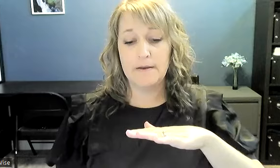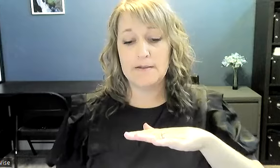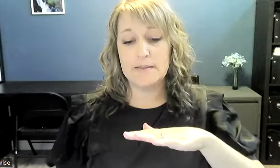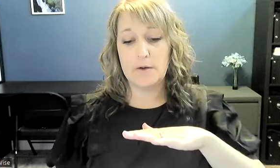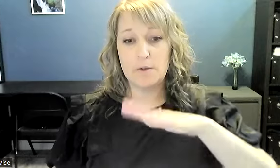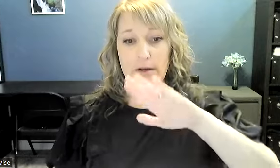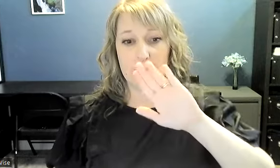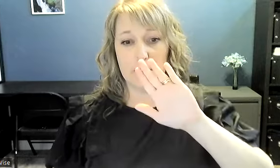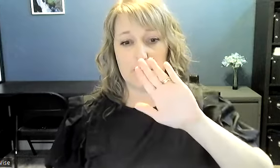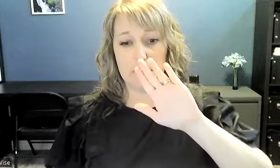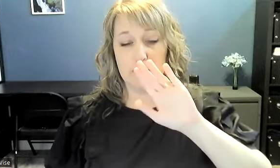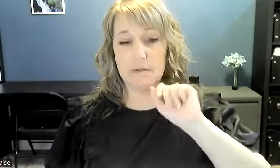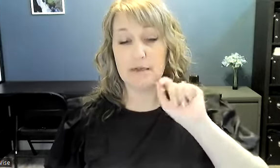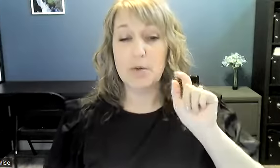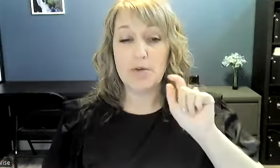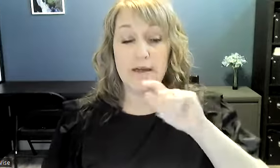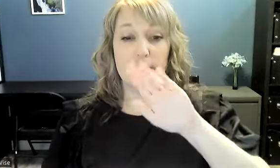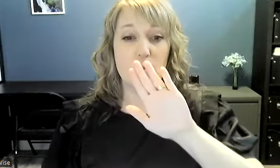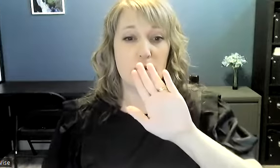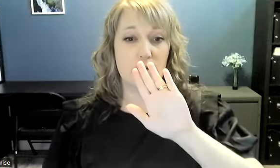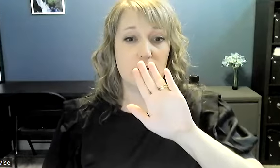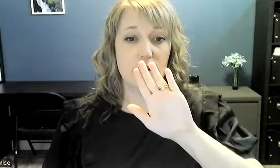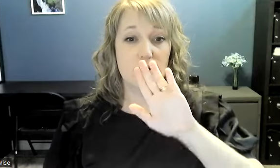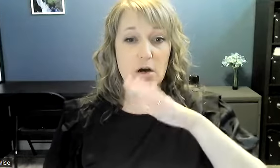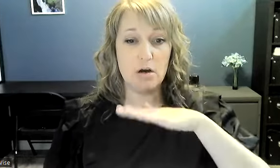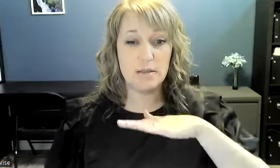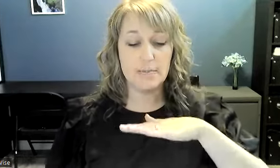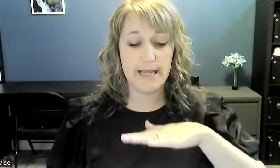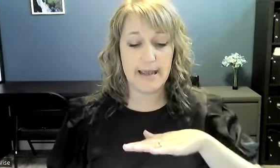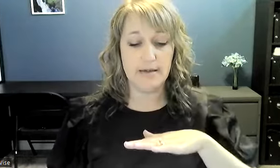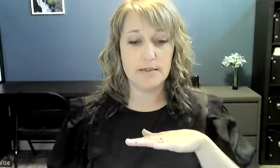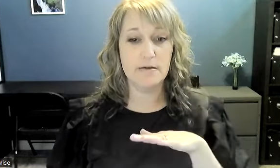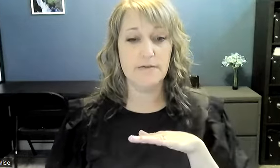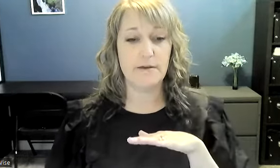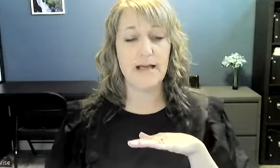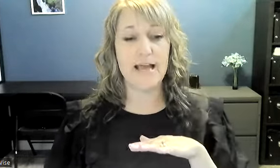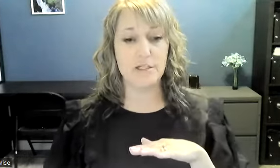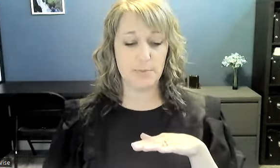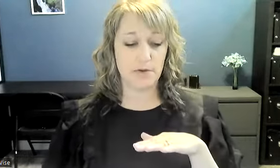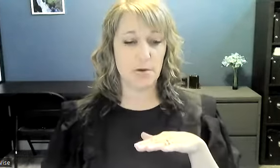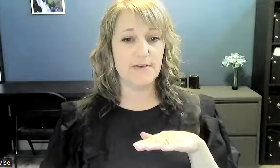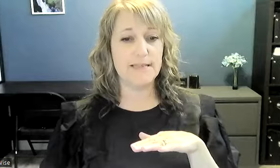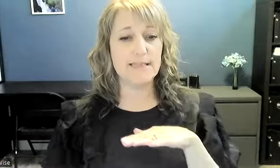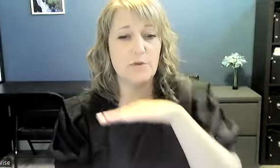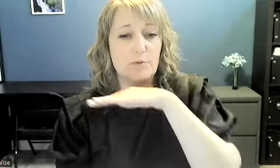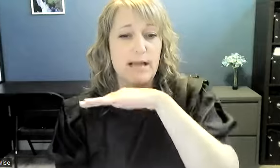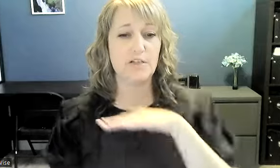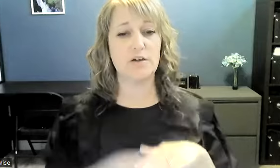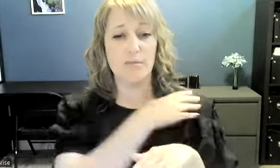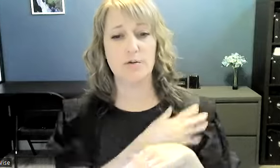so you want to you're in both of them you want your non-dominant hand a flat hand shape with your palm facing down relax your elbow